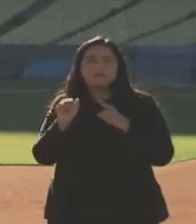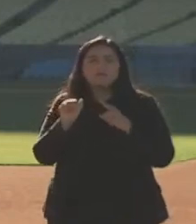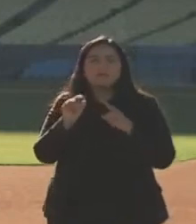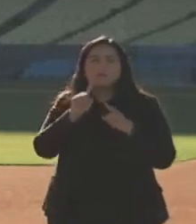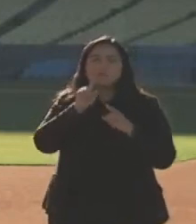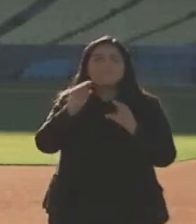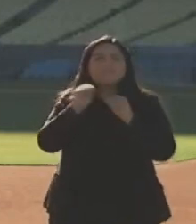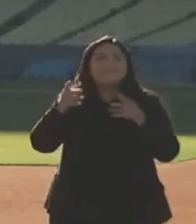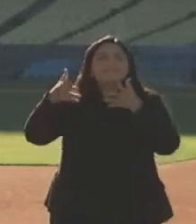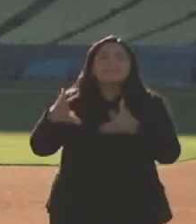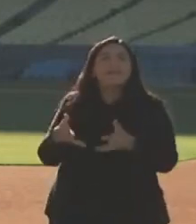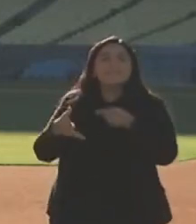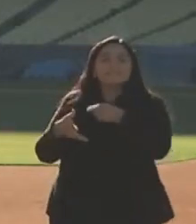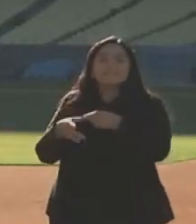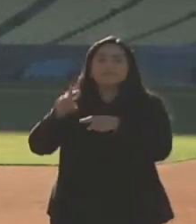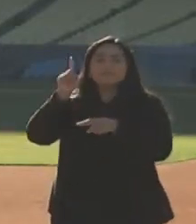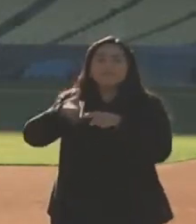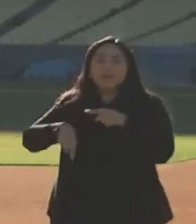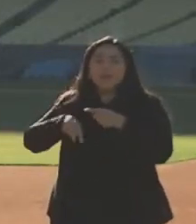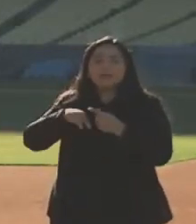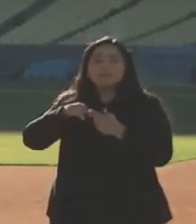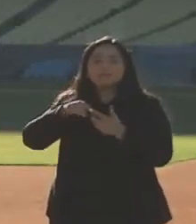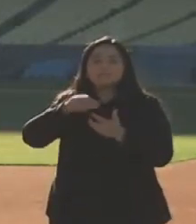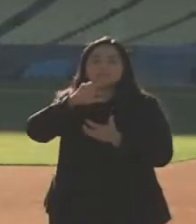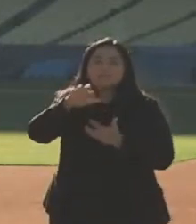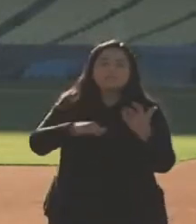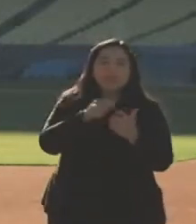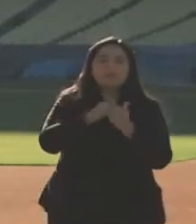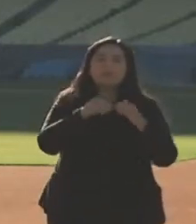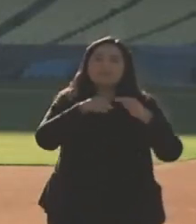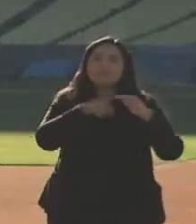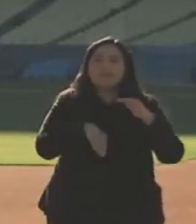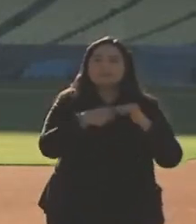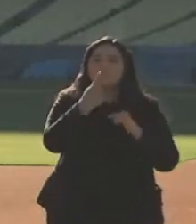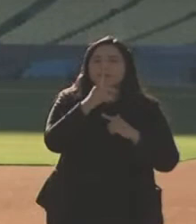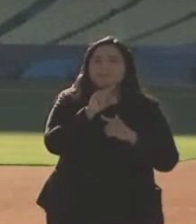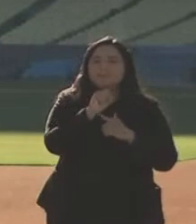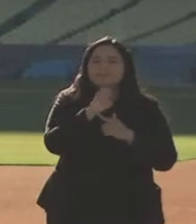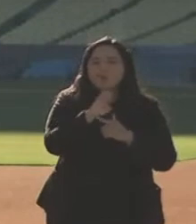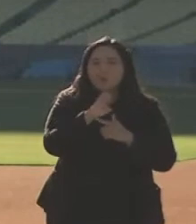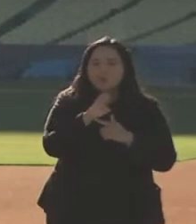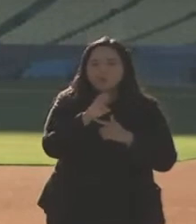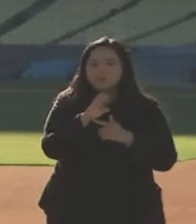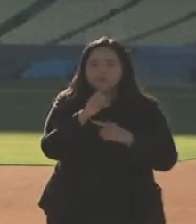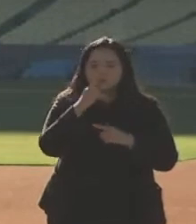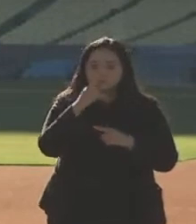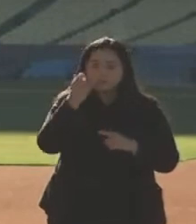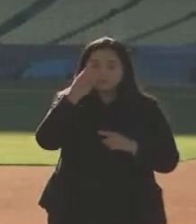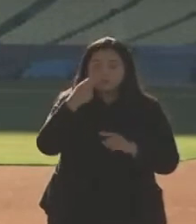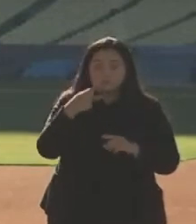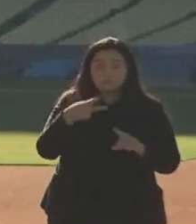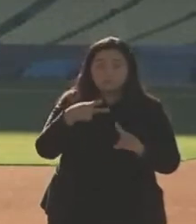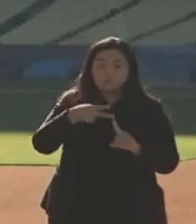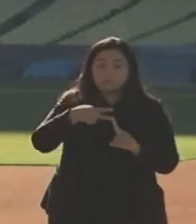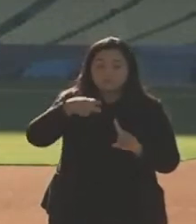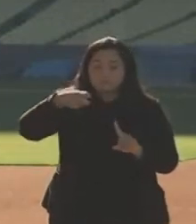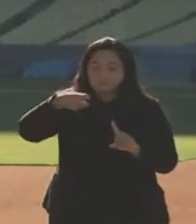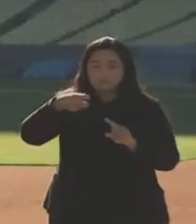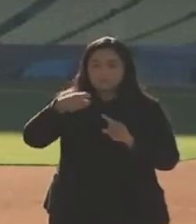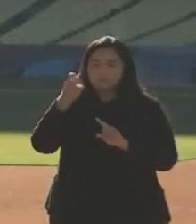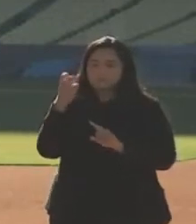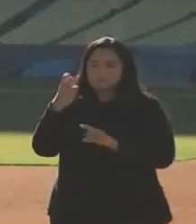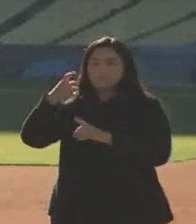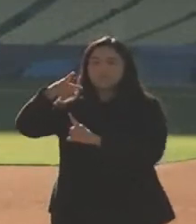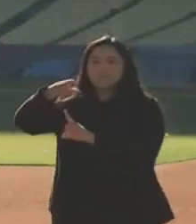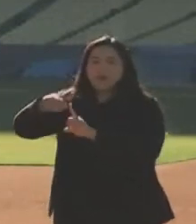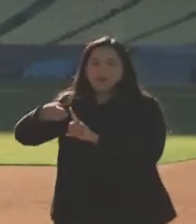You can't combine that less than a single dose because you take your syringe out, expose it to the air and by putting it to another bottle